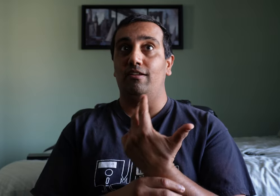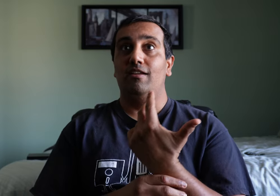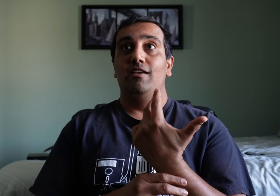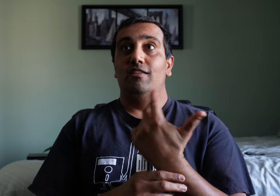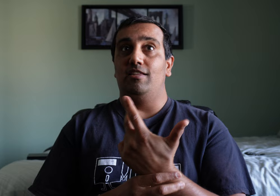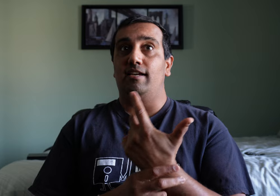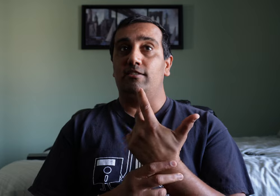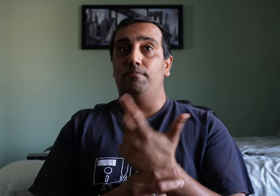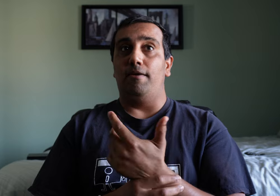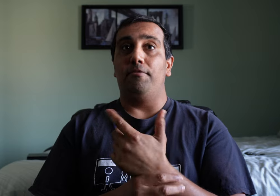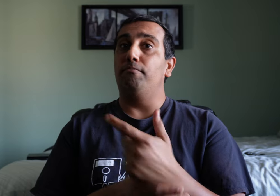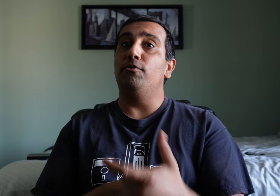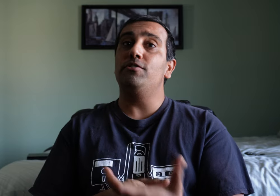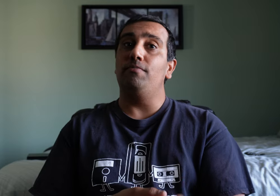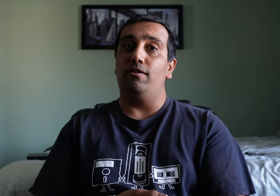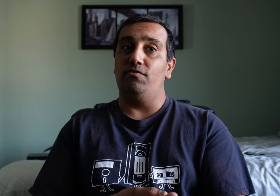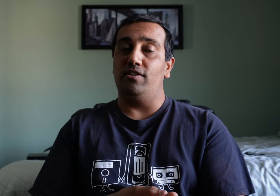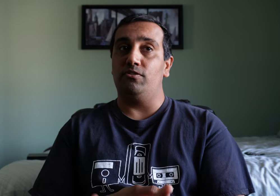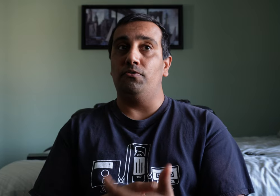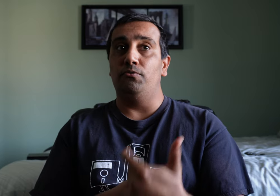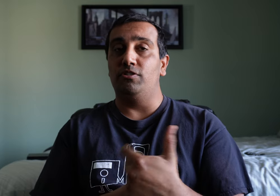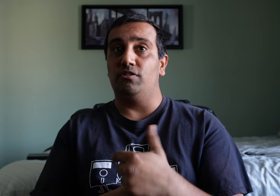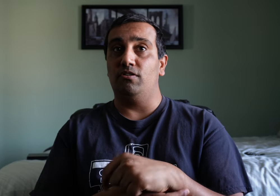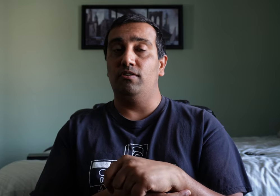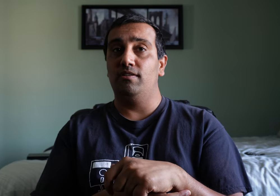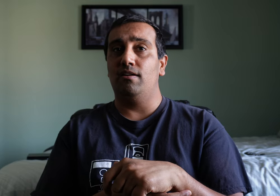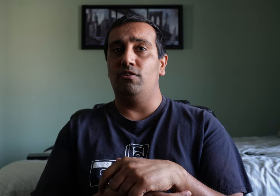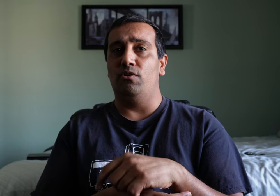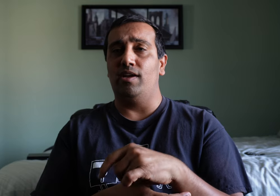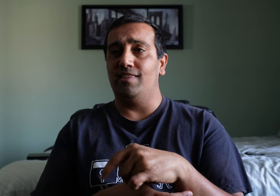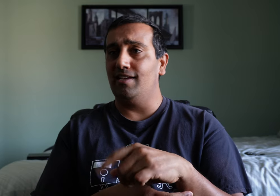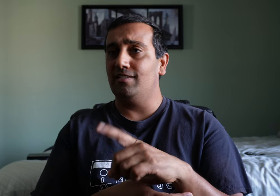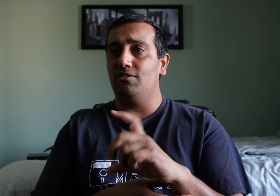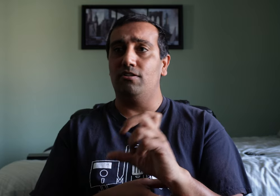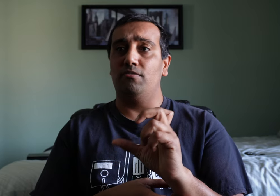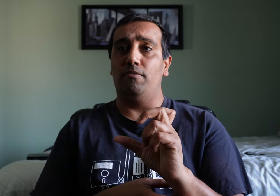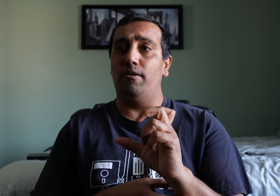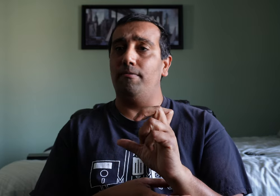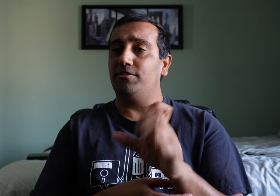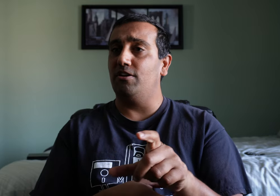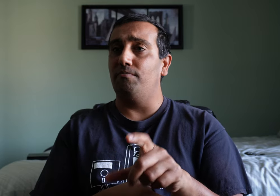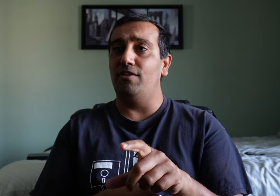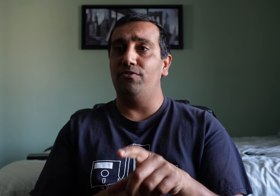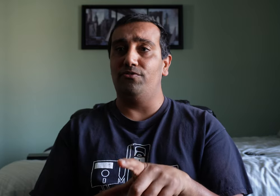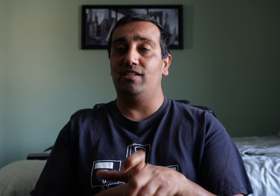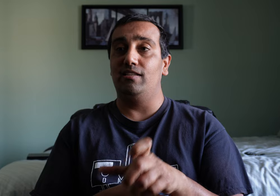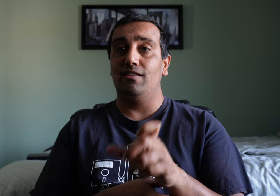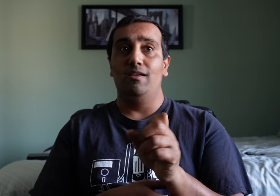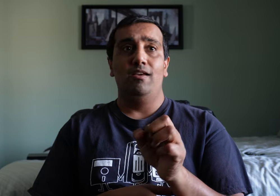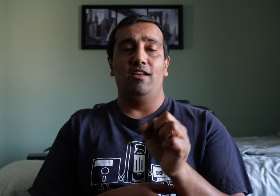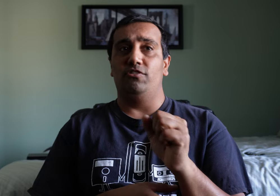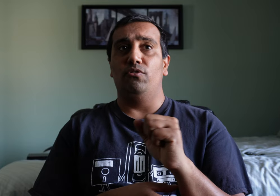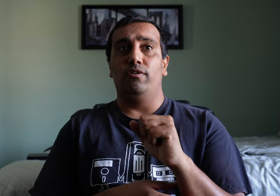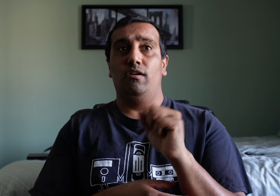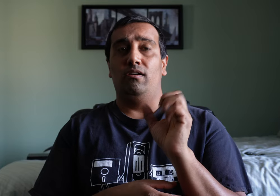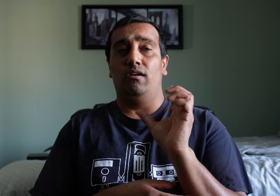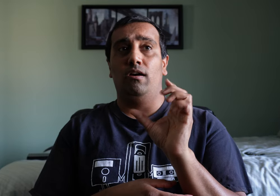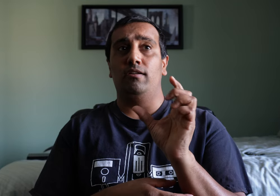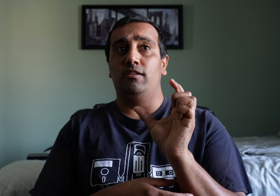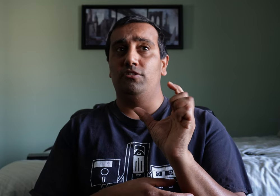things about their Boysenberry Festival, which is currently ongoing. I think I started, uh, it started May 15th and it's going on into